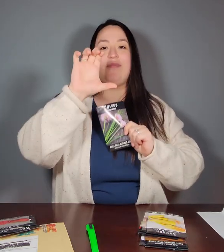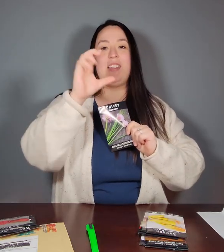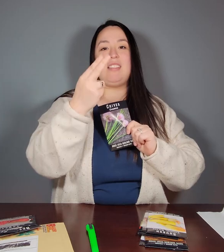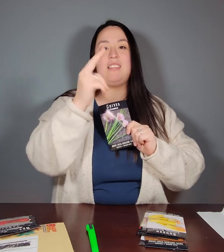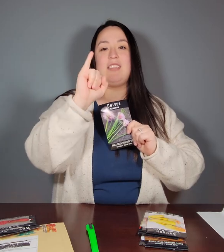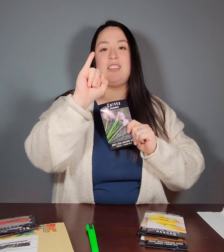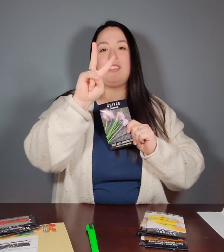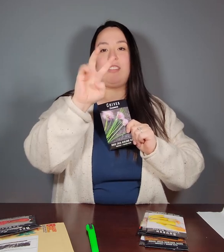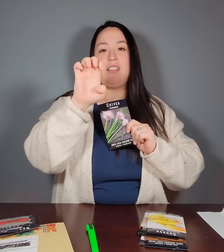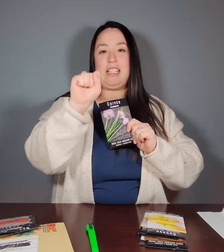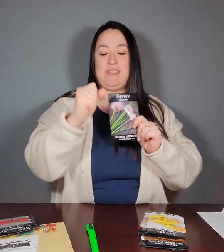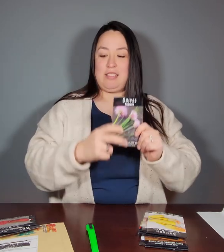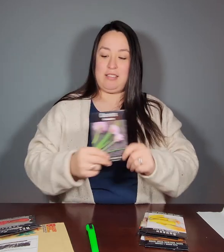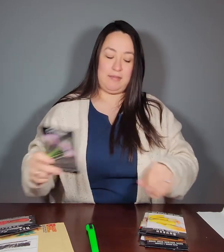So we have some chives here.